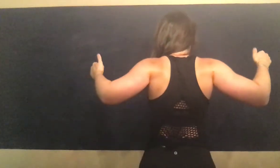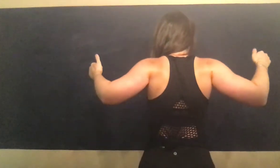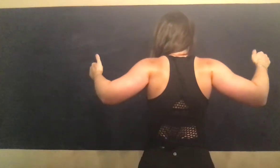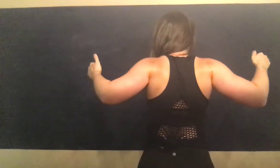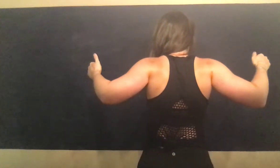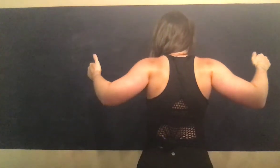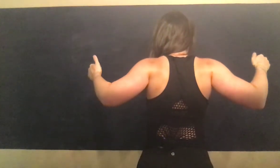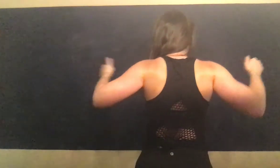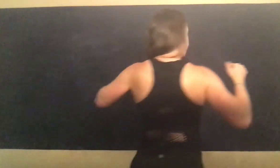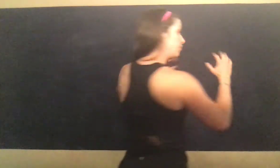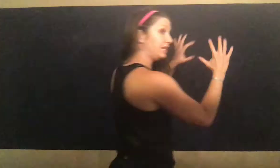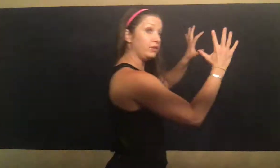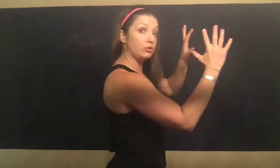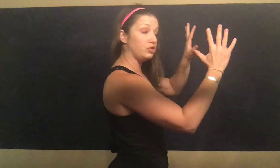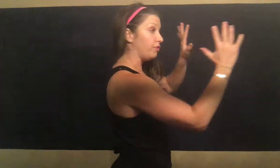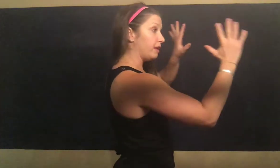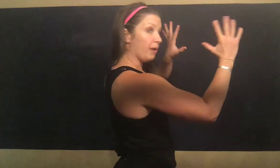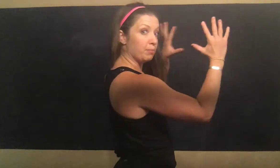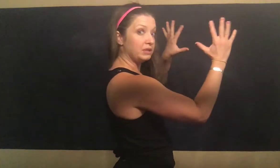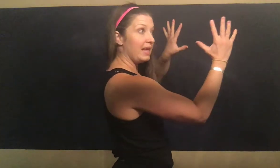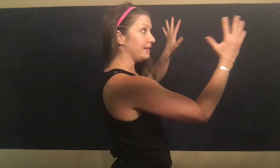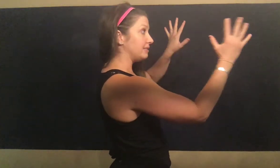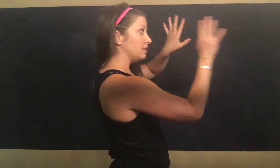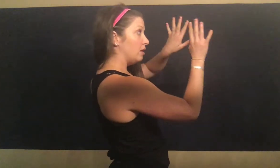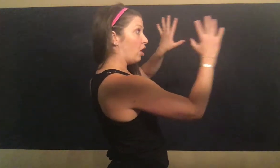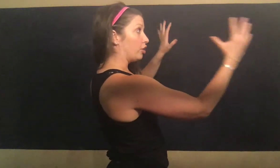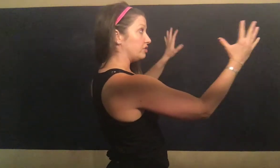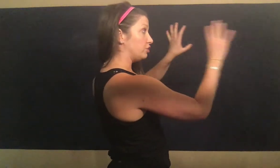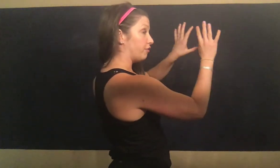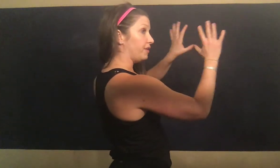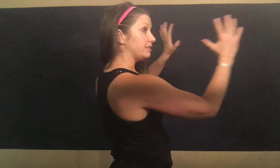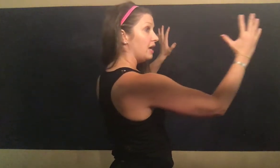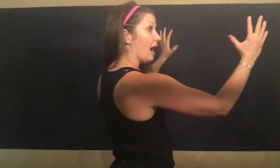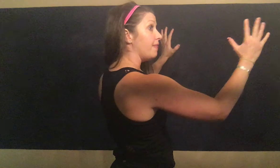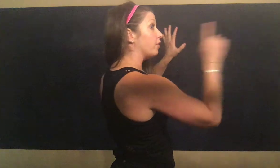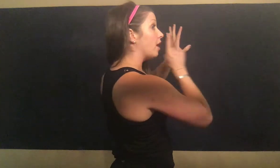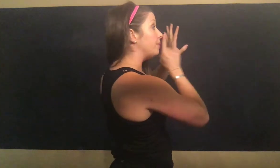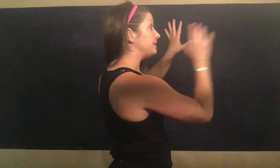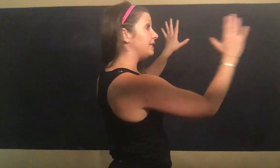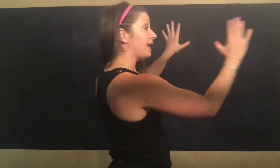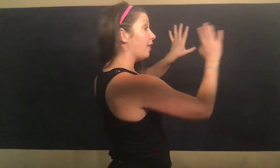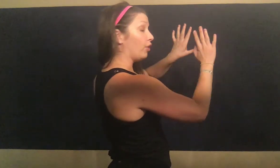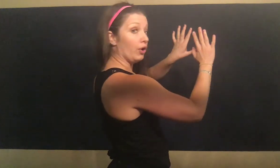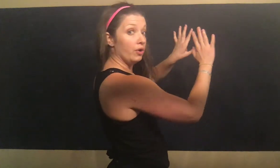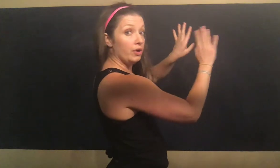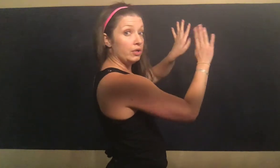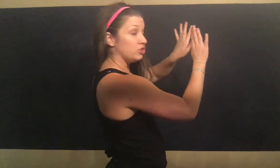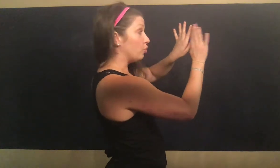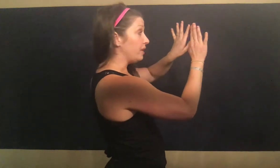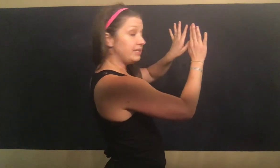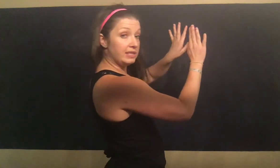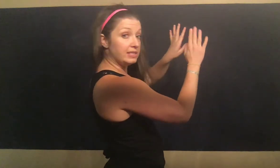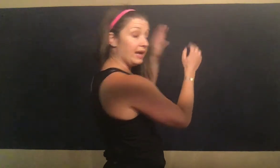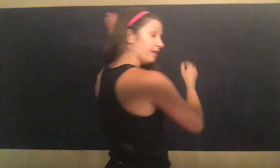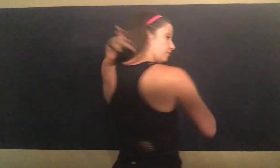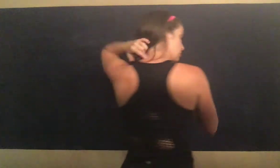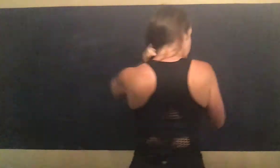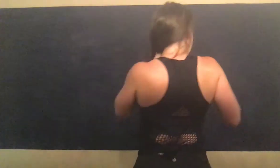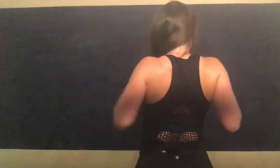shoulder blades together. I'm bringing those two. Think about plates on a surface, and they're coming together, squeezing together. So squeeze